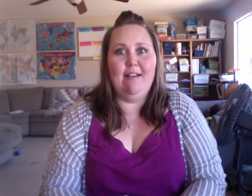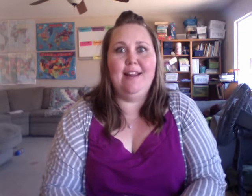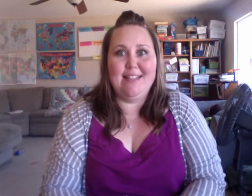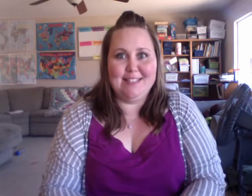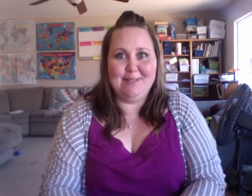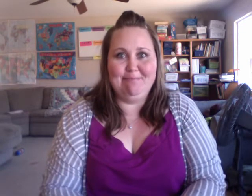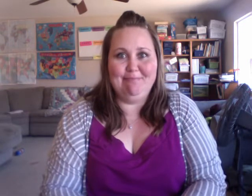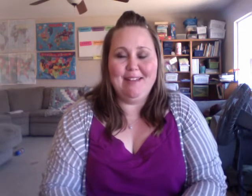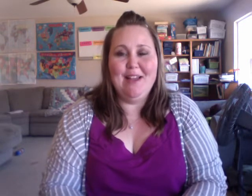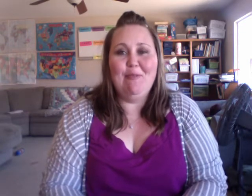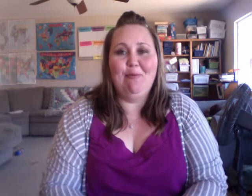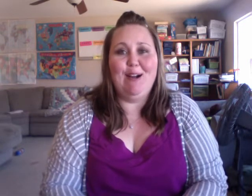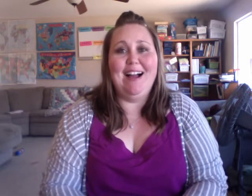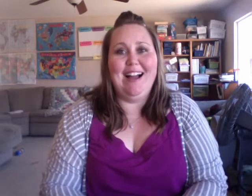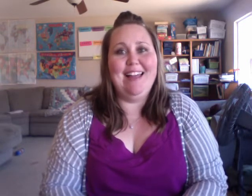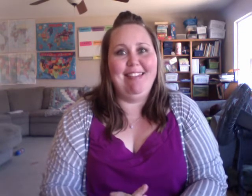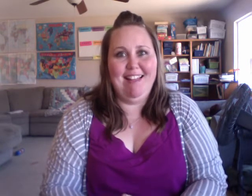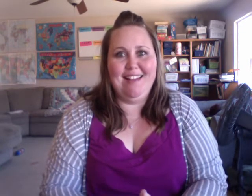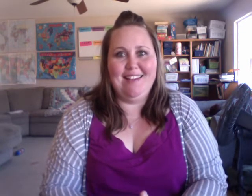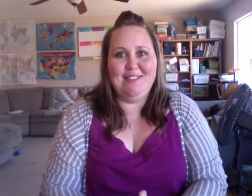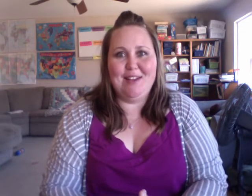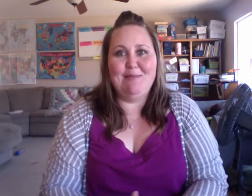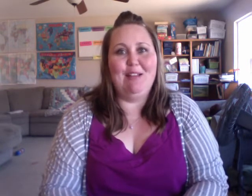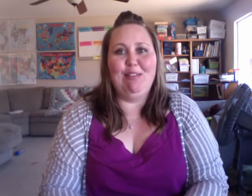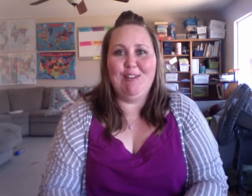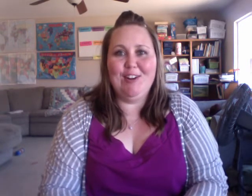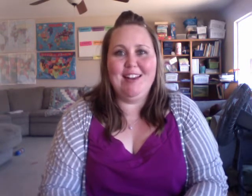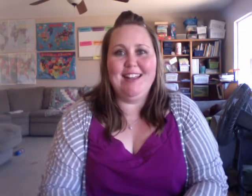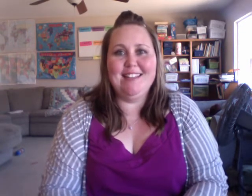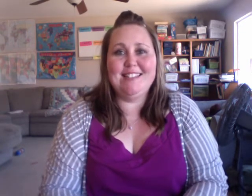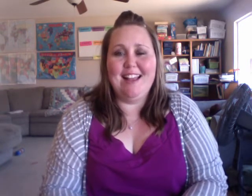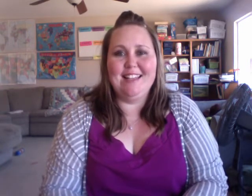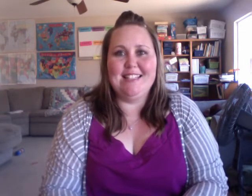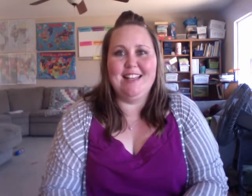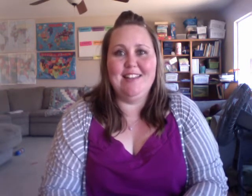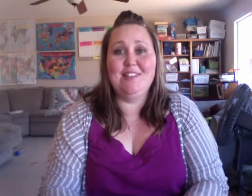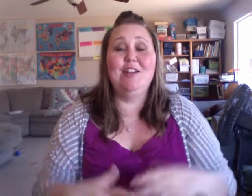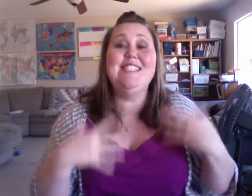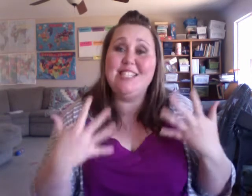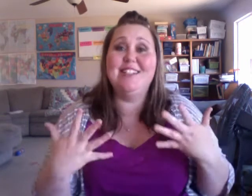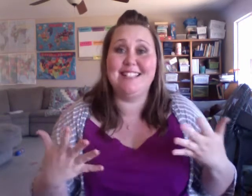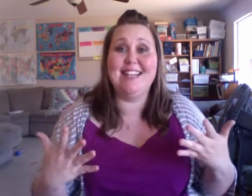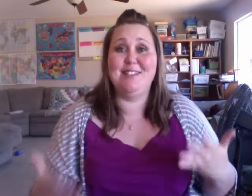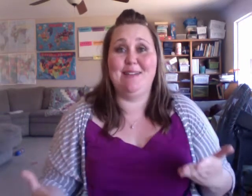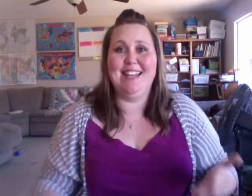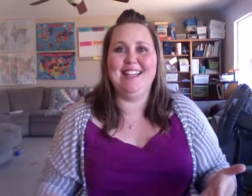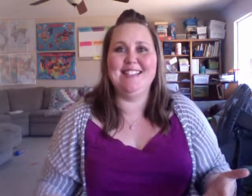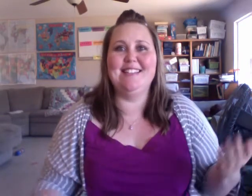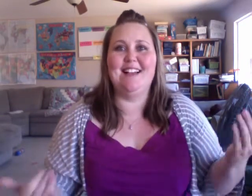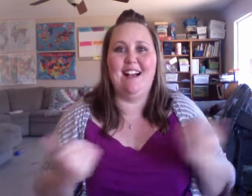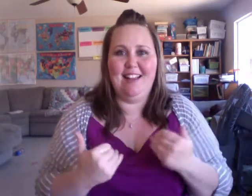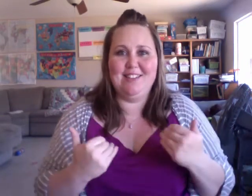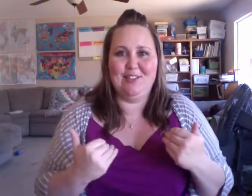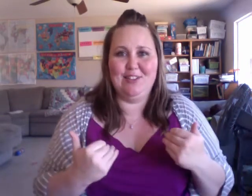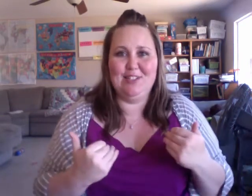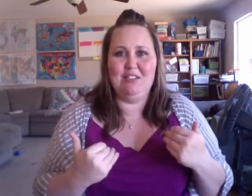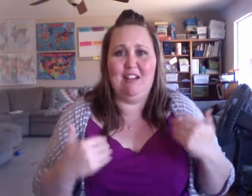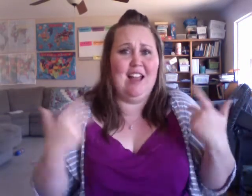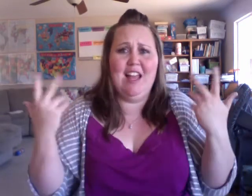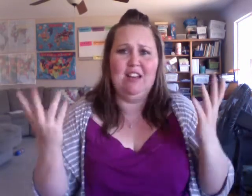uniformitarianism. What I love about learning science, or teaching science to my kids is I get to learn it too. I had